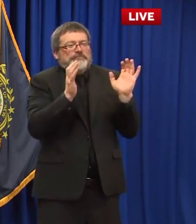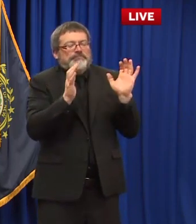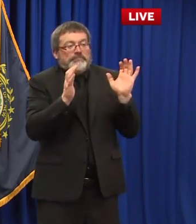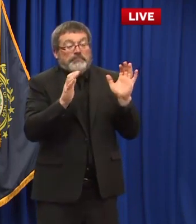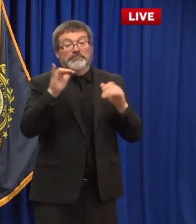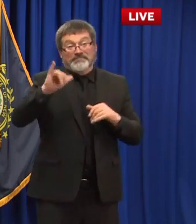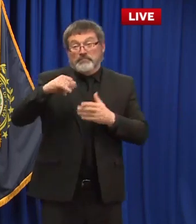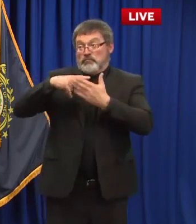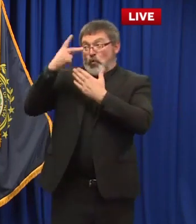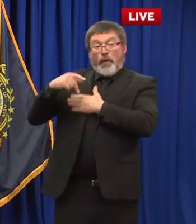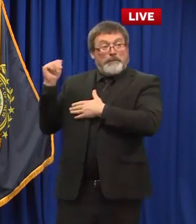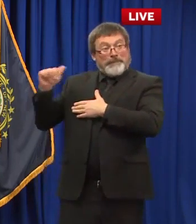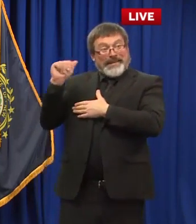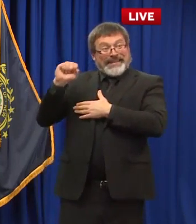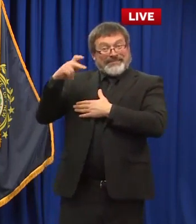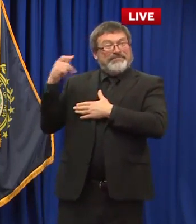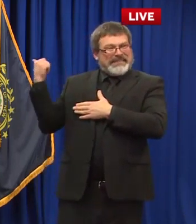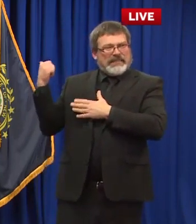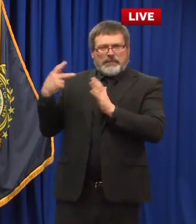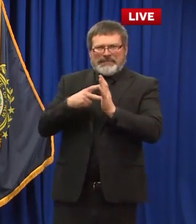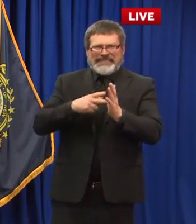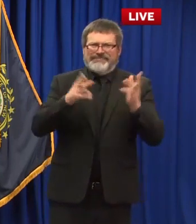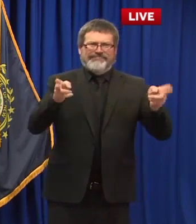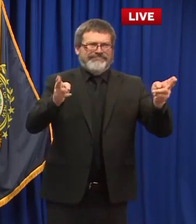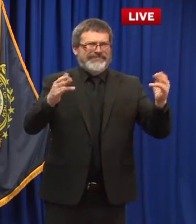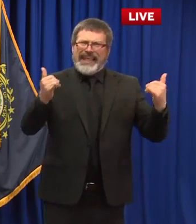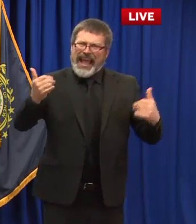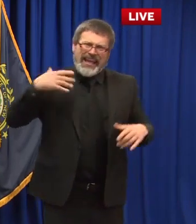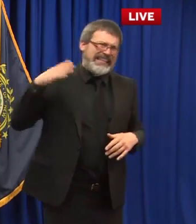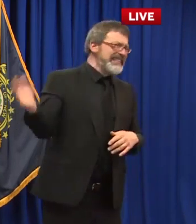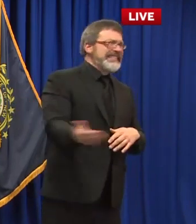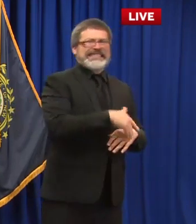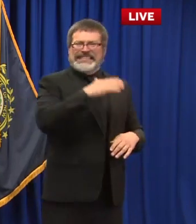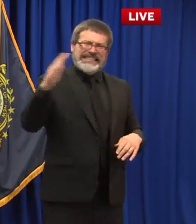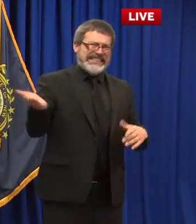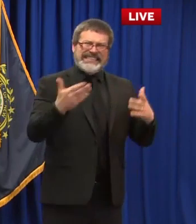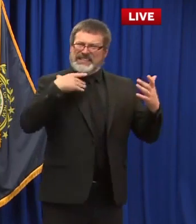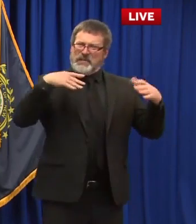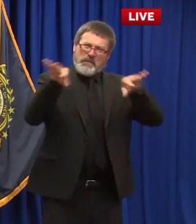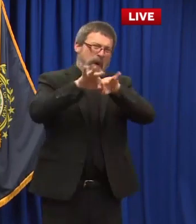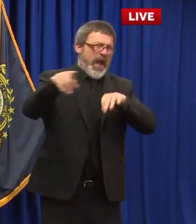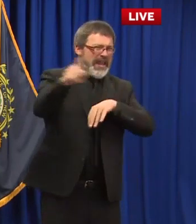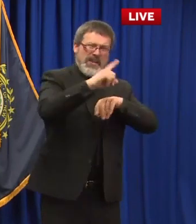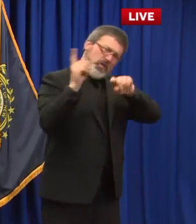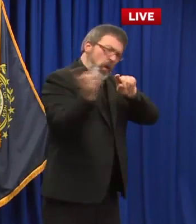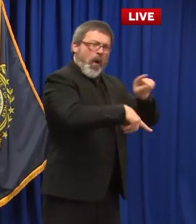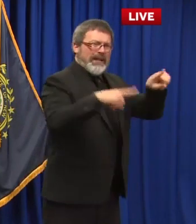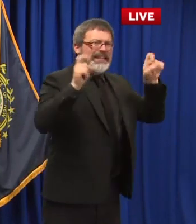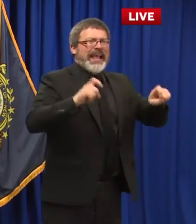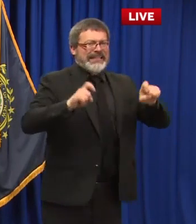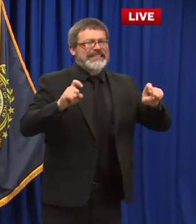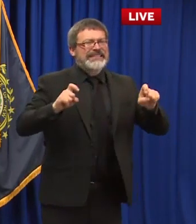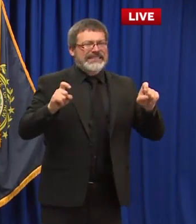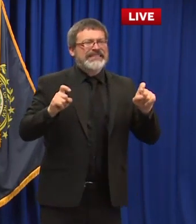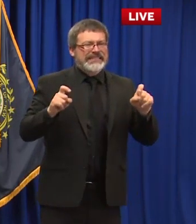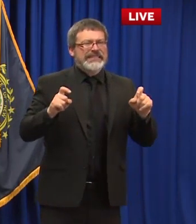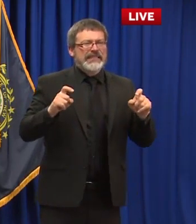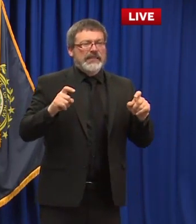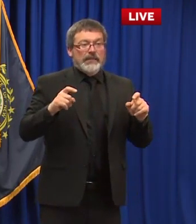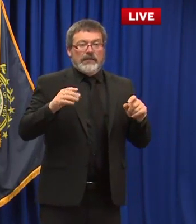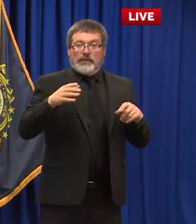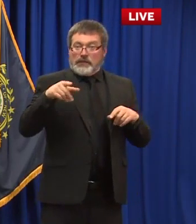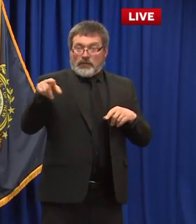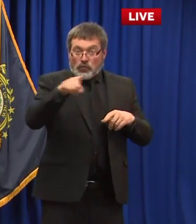really a call to action to just really raise the level of awareness that anybody can get a test we want you to go get a test even if you're